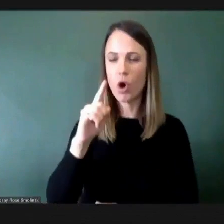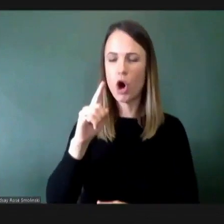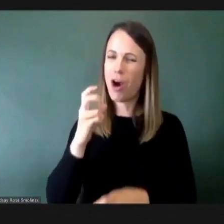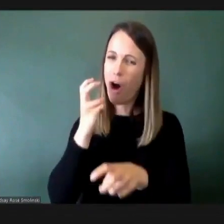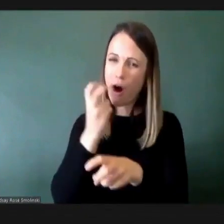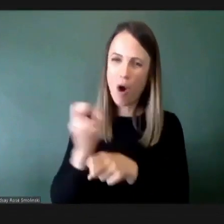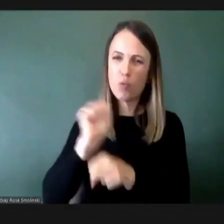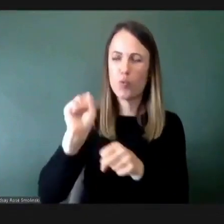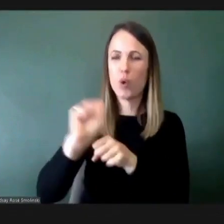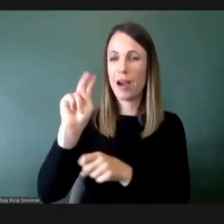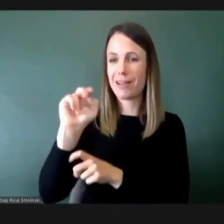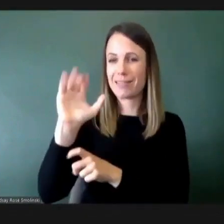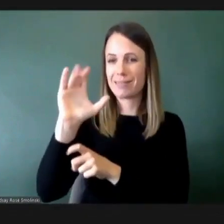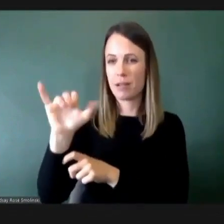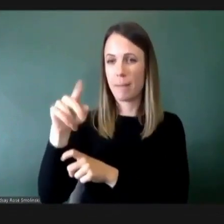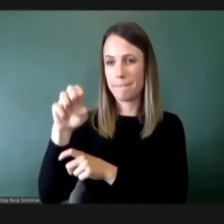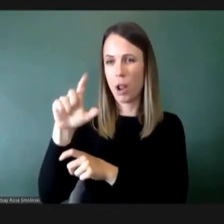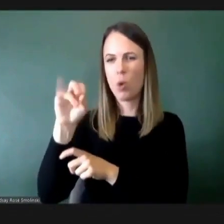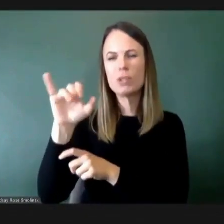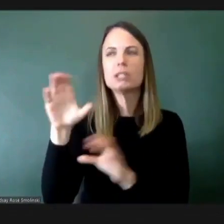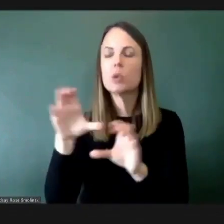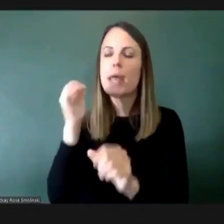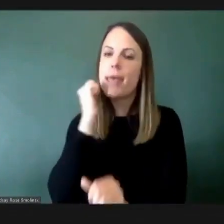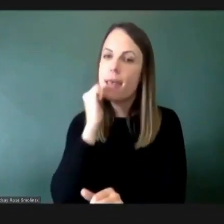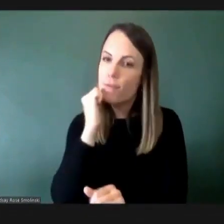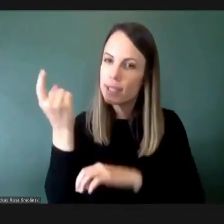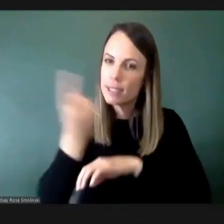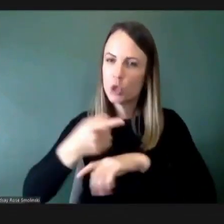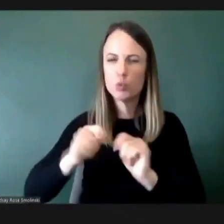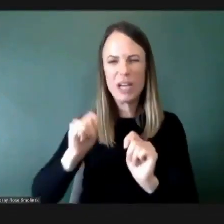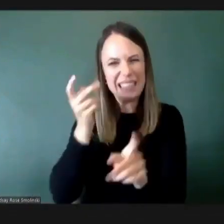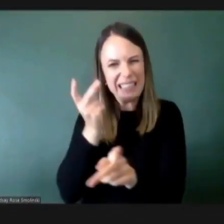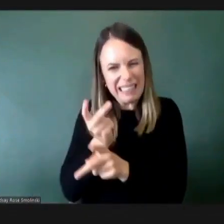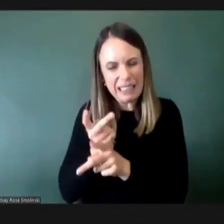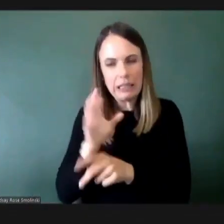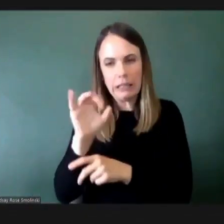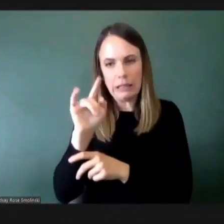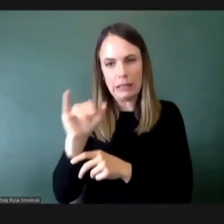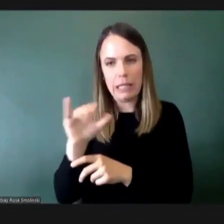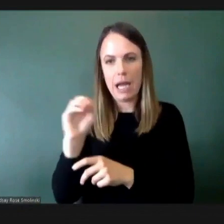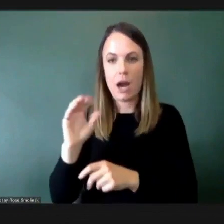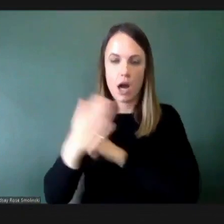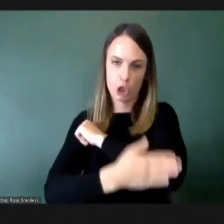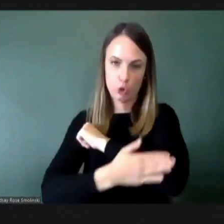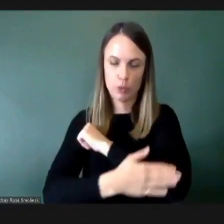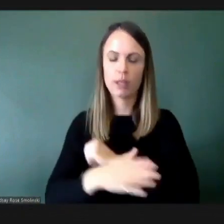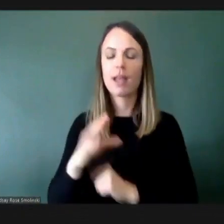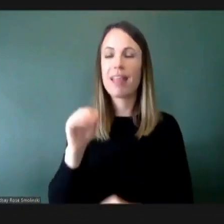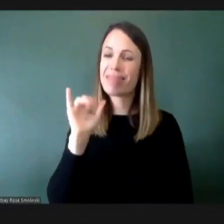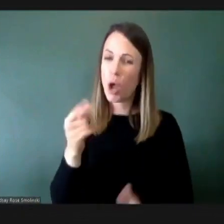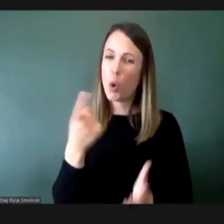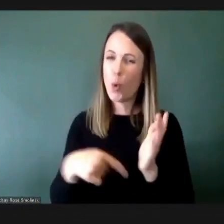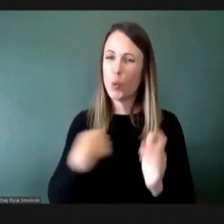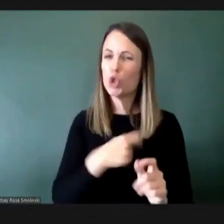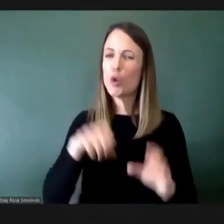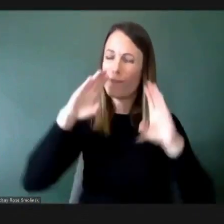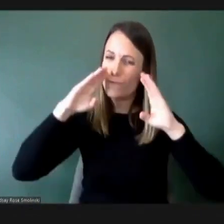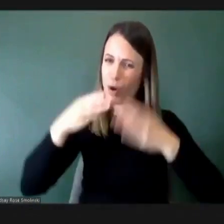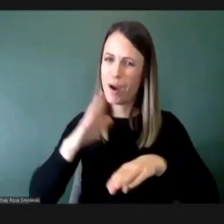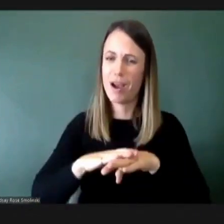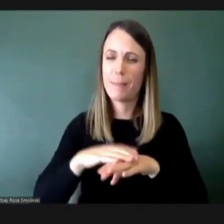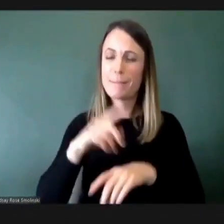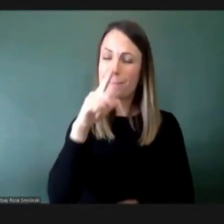work that Nancy Pelosi does every single day to take care of the city and this country. And that's what we should be focused on